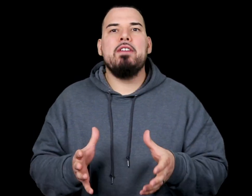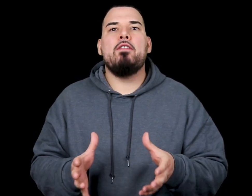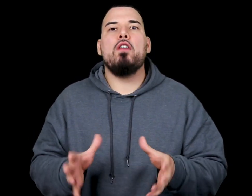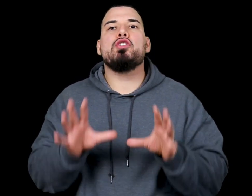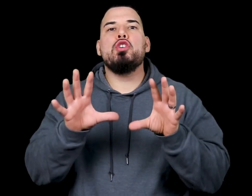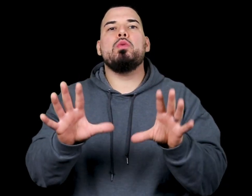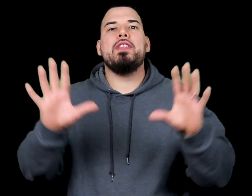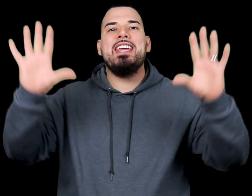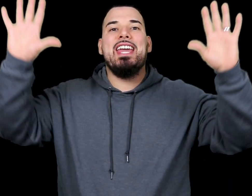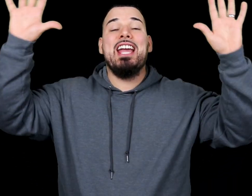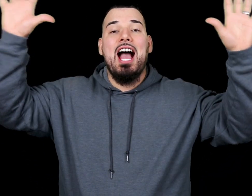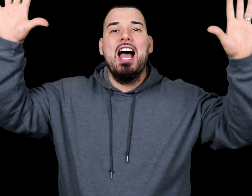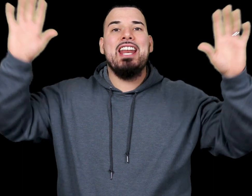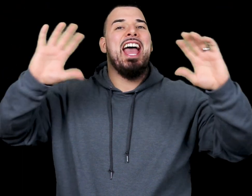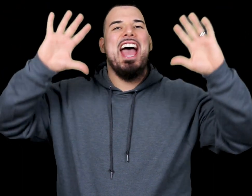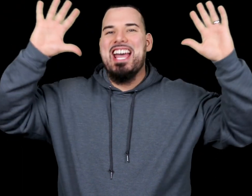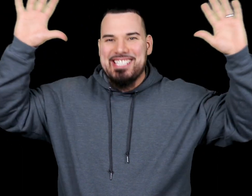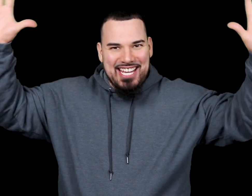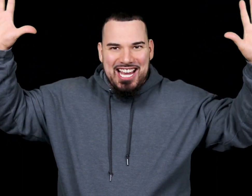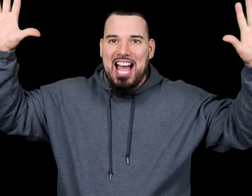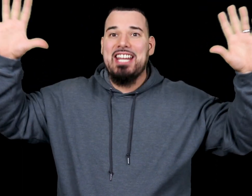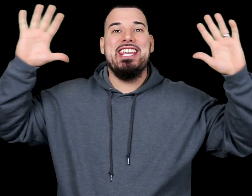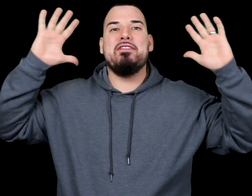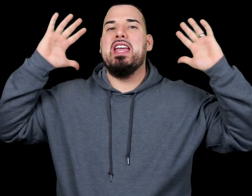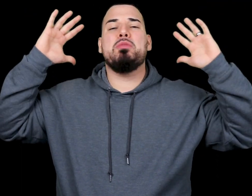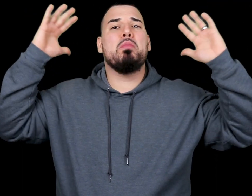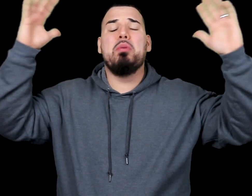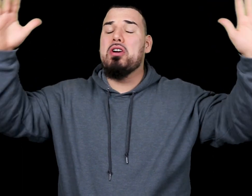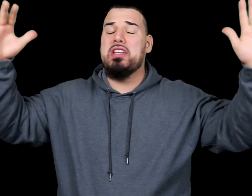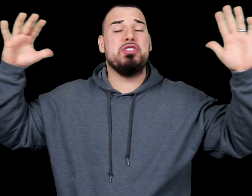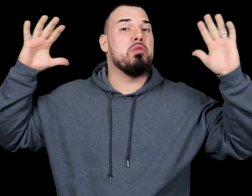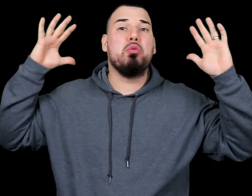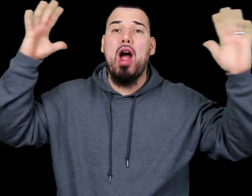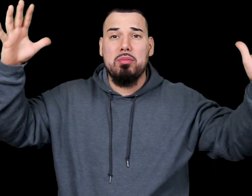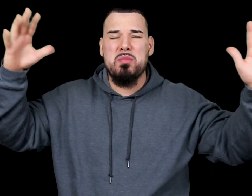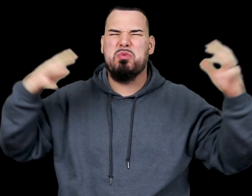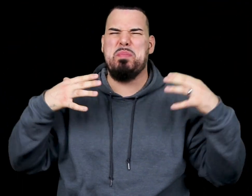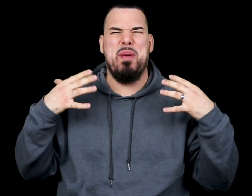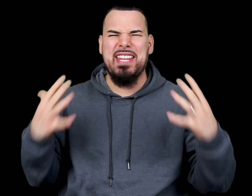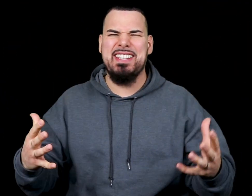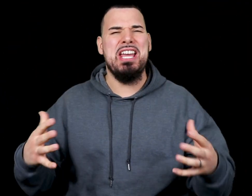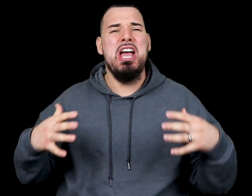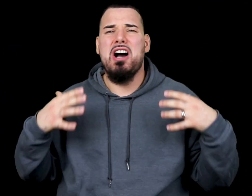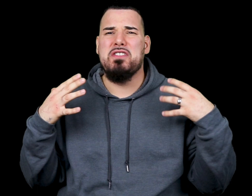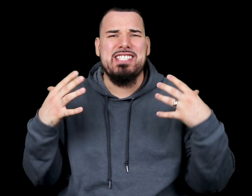involves you thanking God, asking God, giving him your burdens, your problems, repenting of your